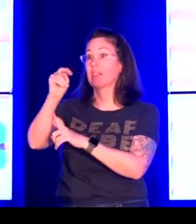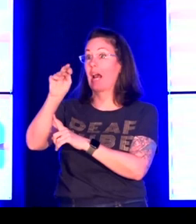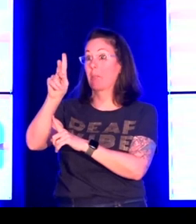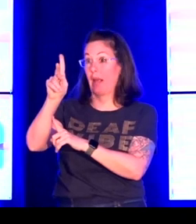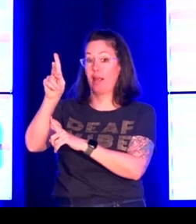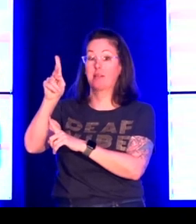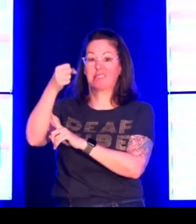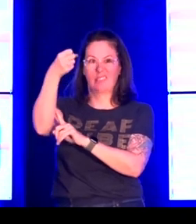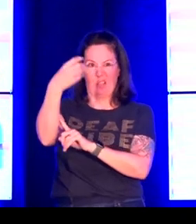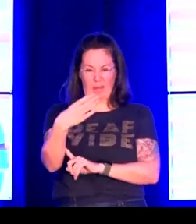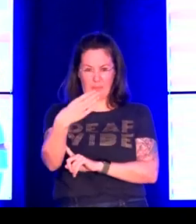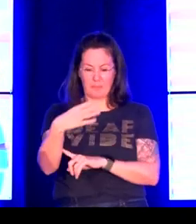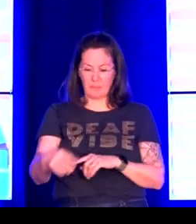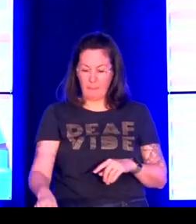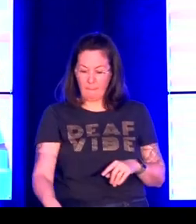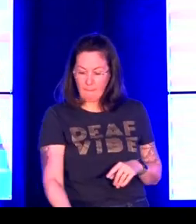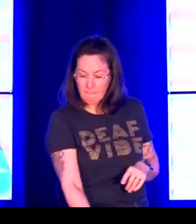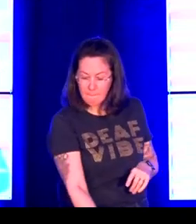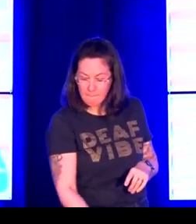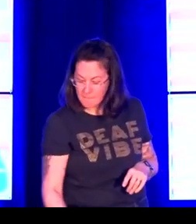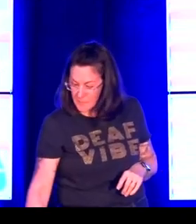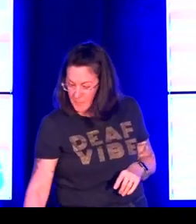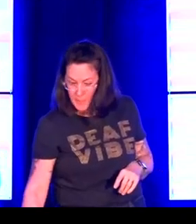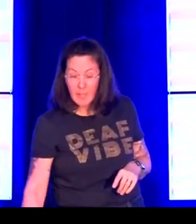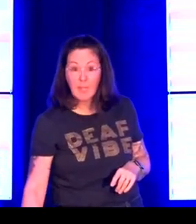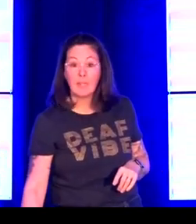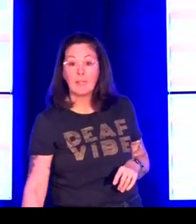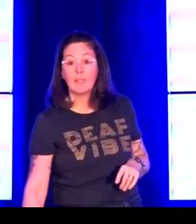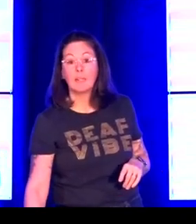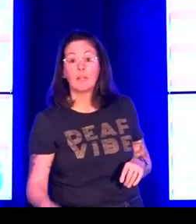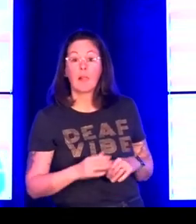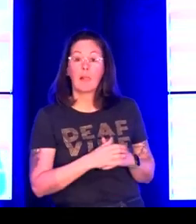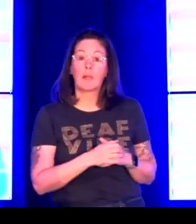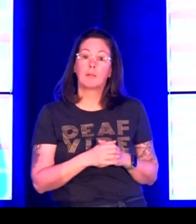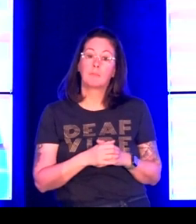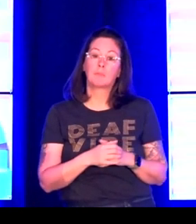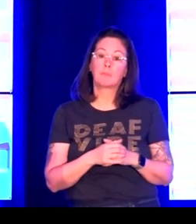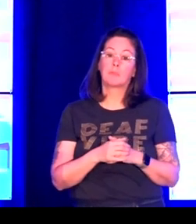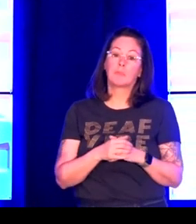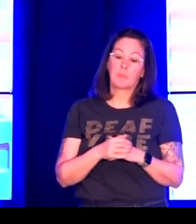as Diane mentioned in her introduction was create a database called the ASL sign bank